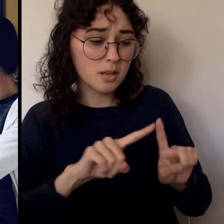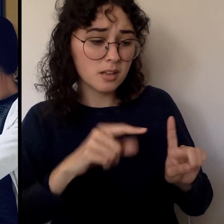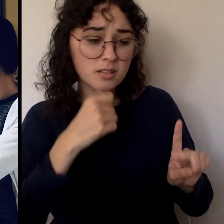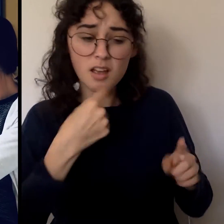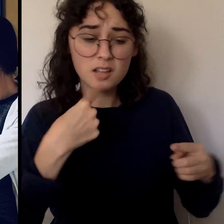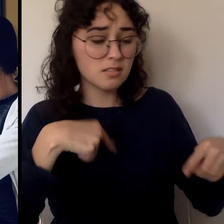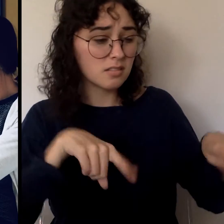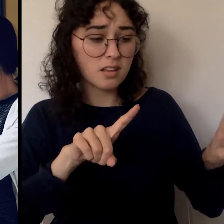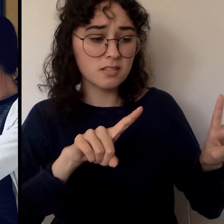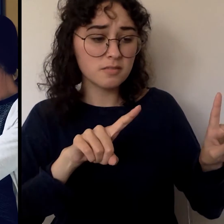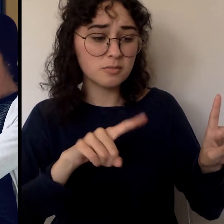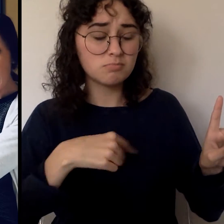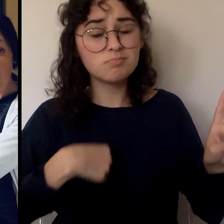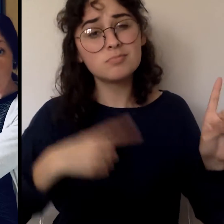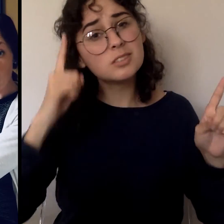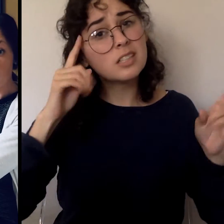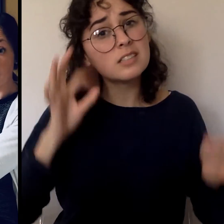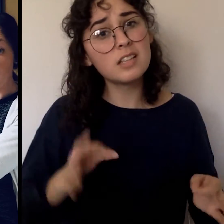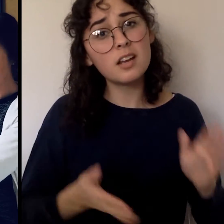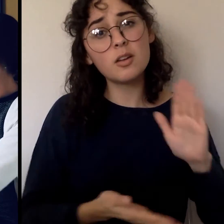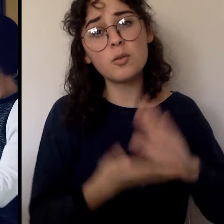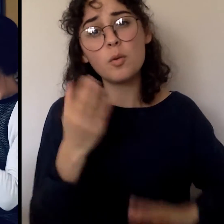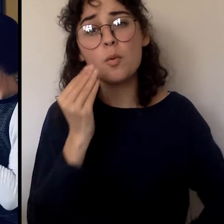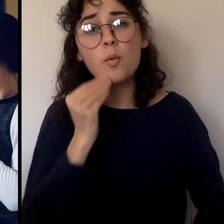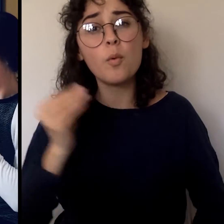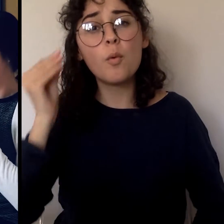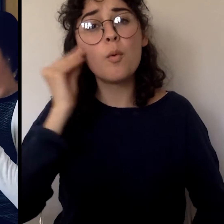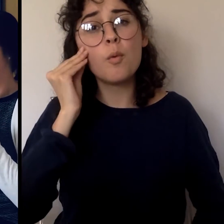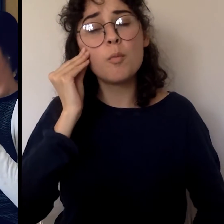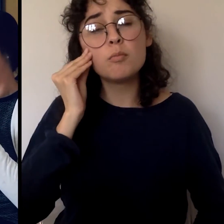we heard somebody shouting, help, fire.